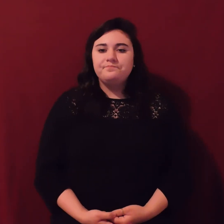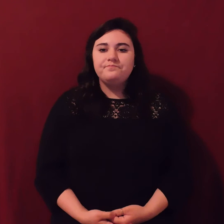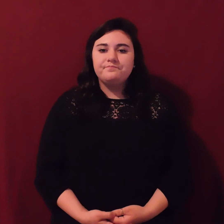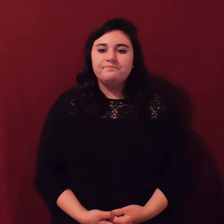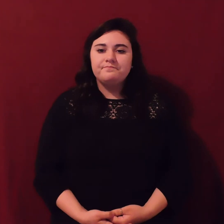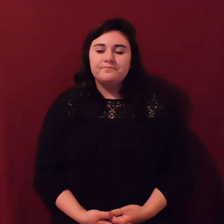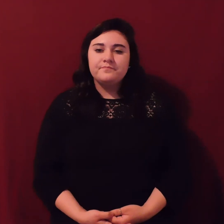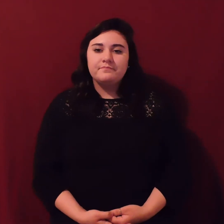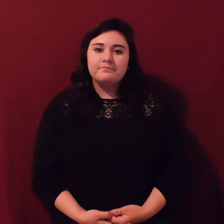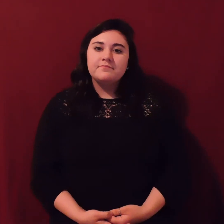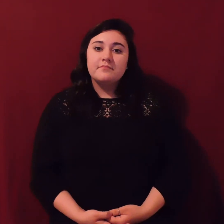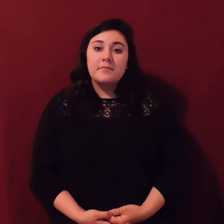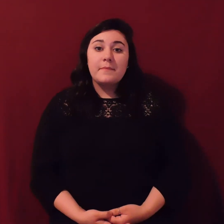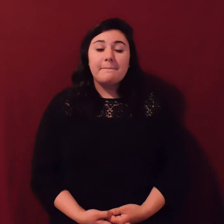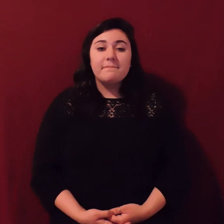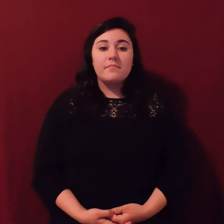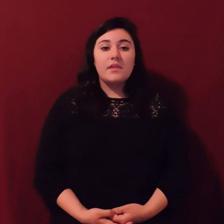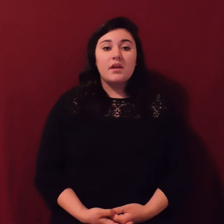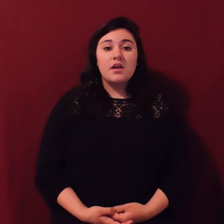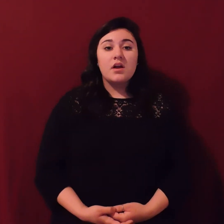There is a doctor right on board, Dr. McCoy.